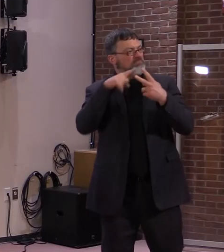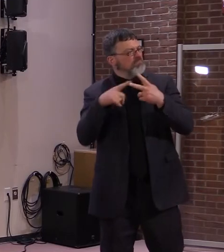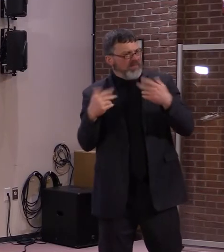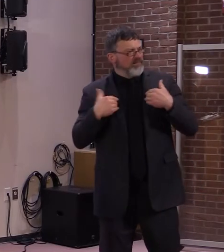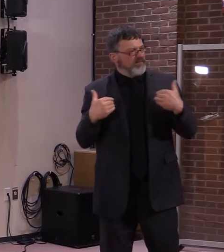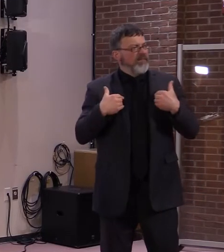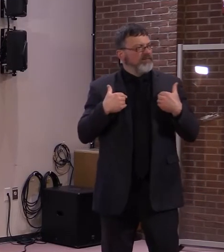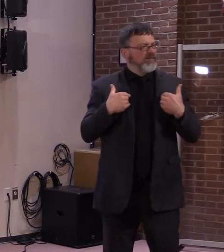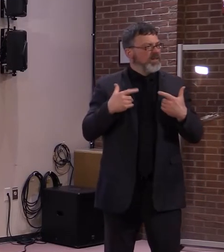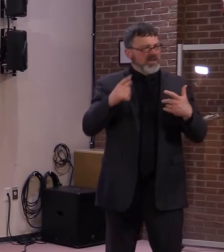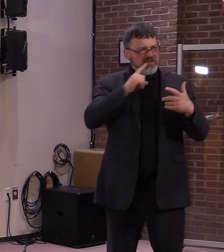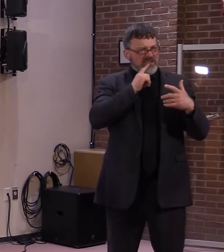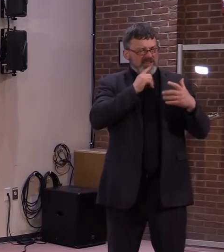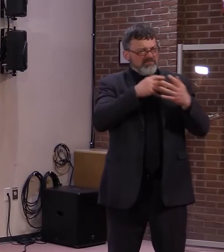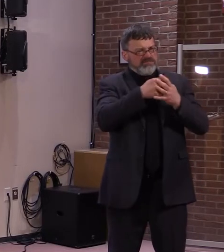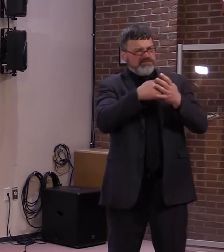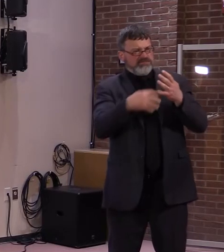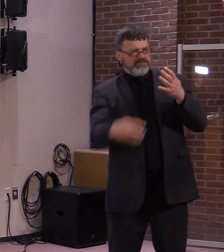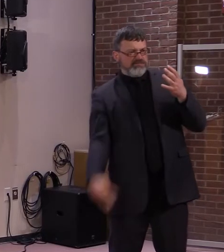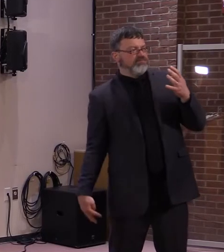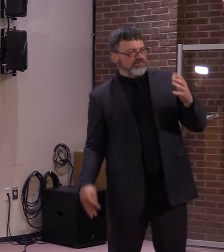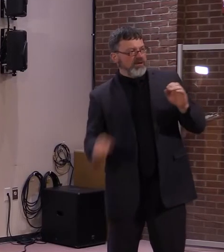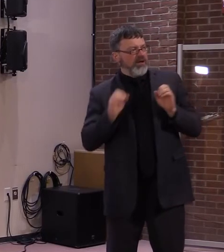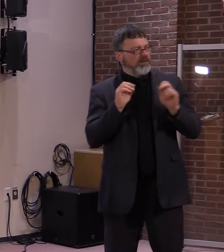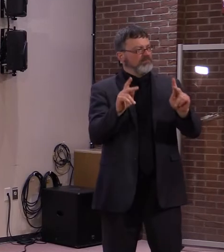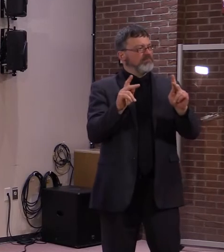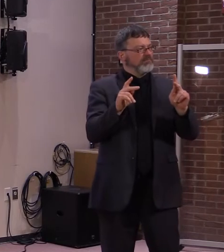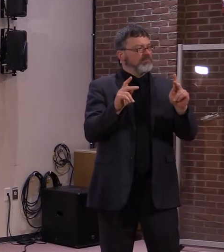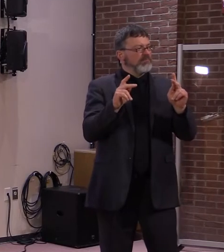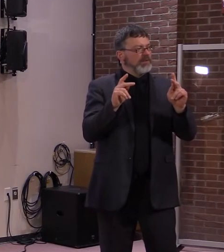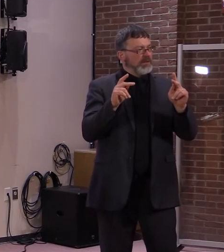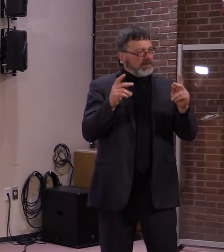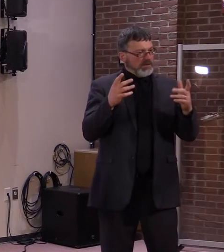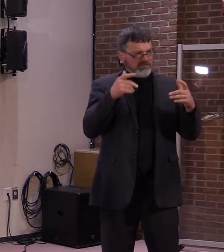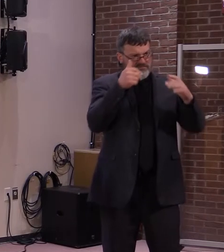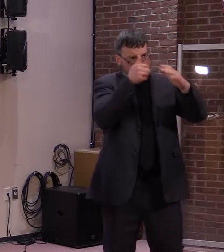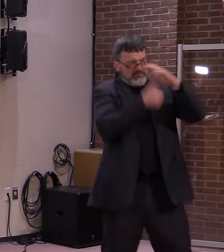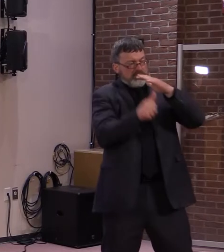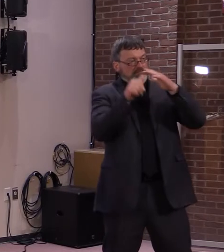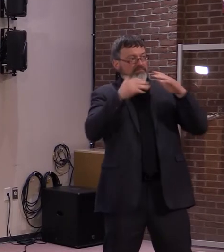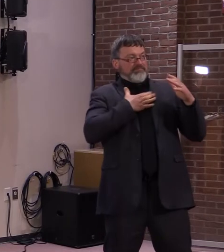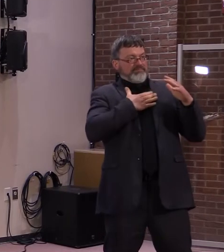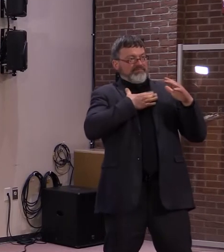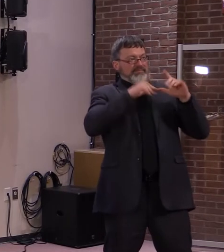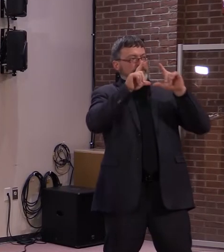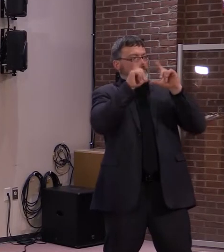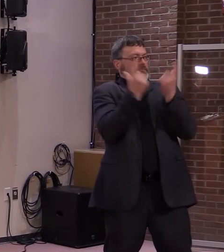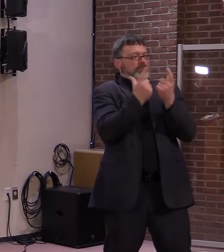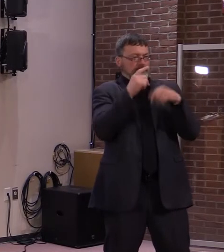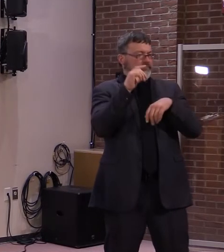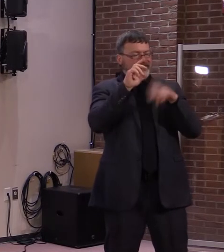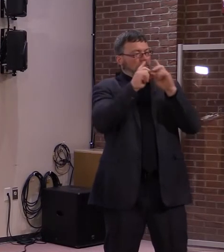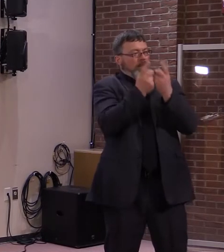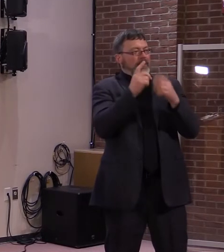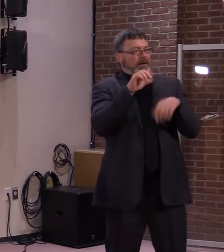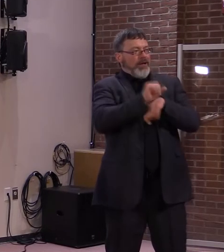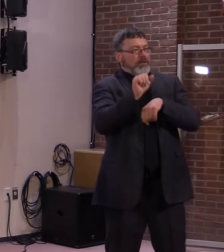of opportunities out there for individuals to find additional support services. You did make a comment